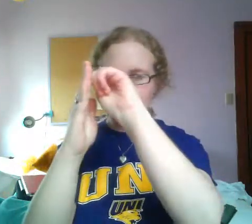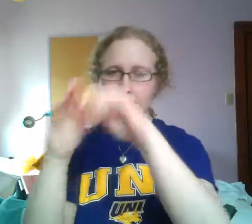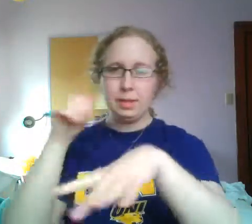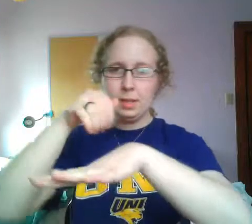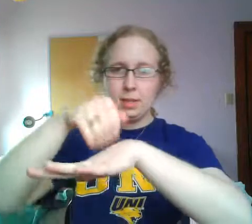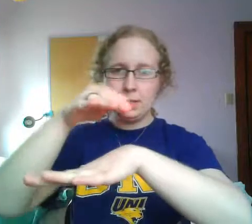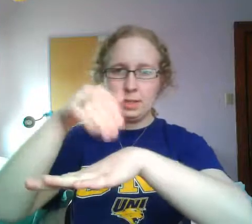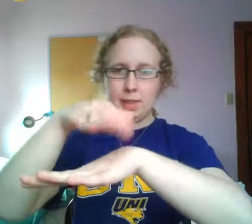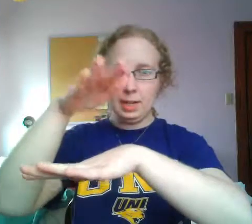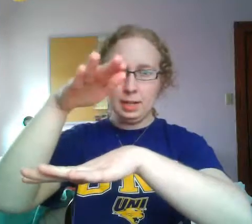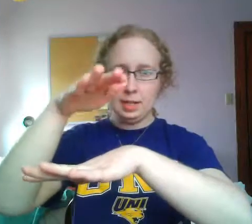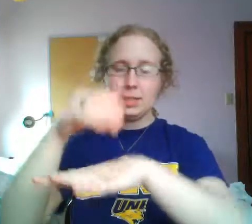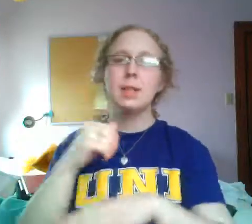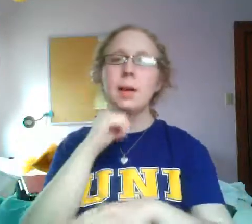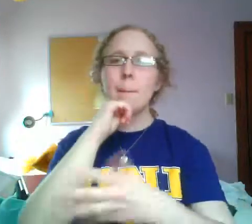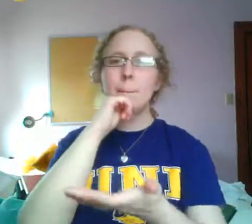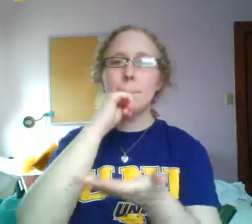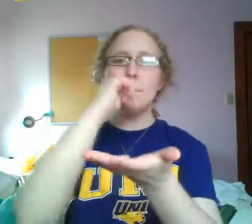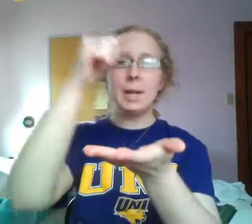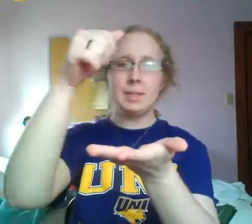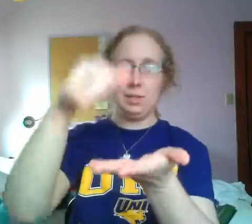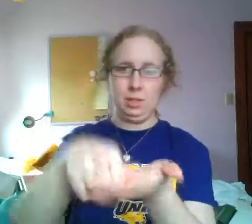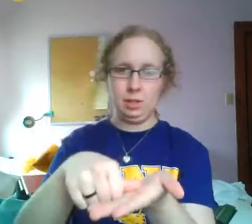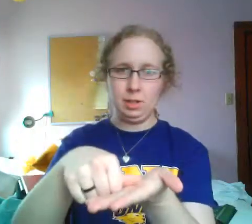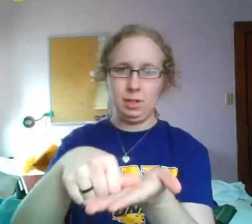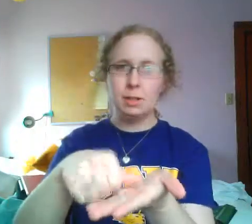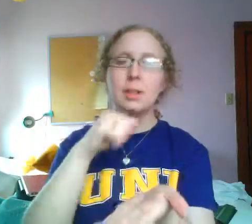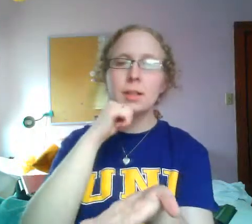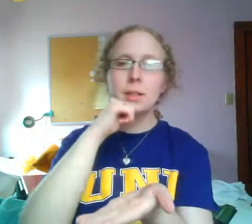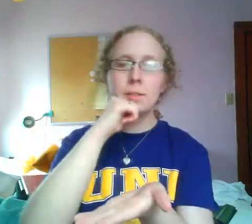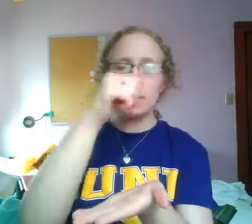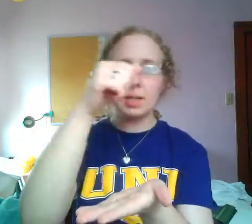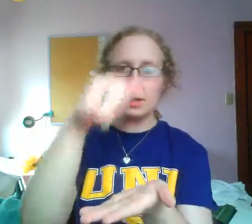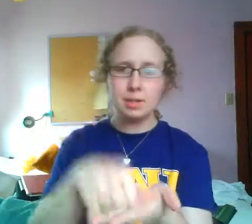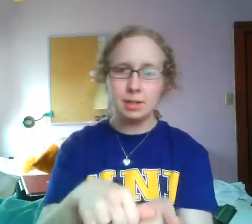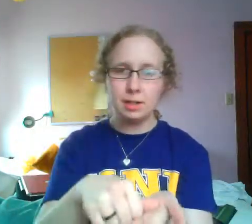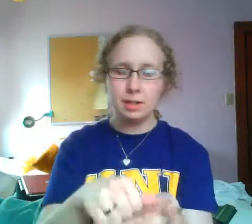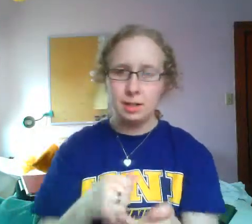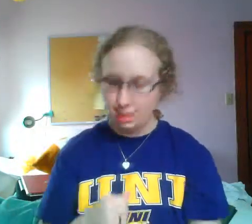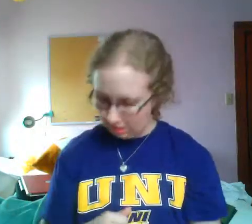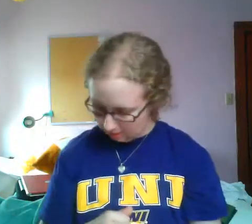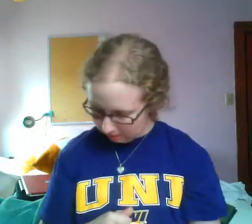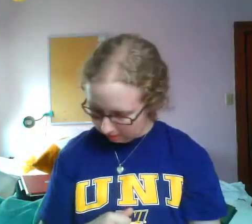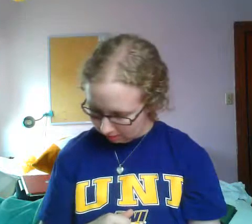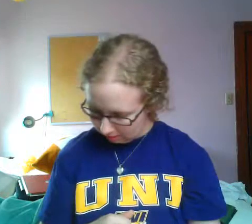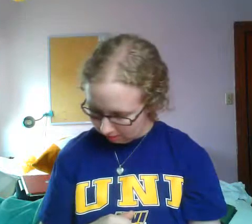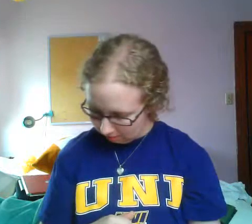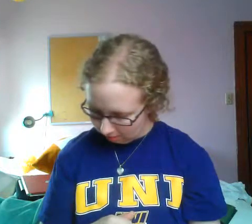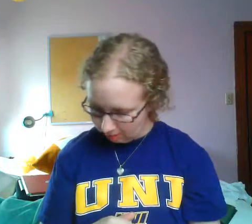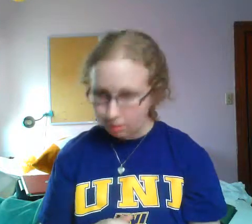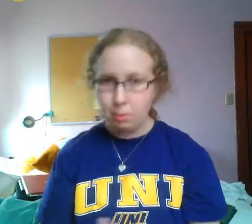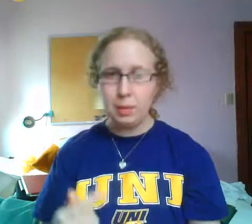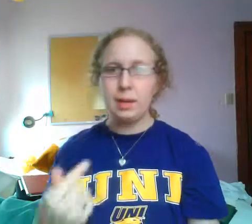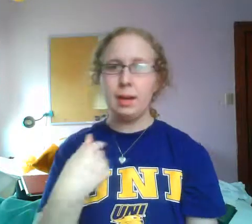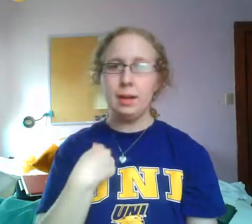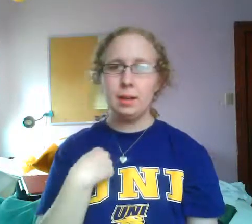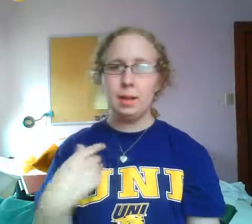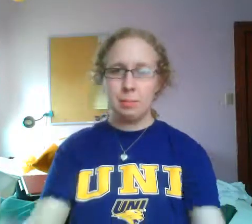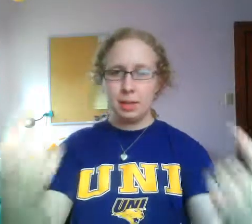Send Messenger, Messenger. So the whole thing will be, coming